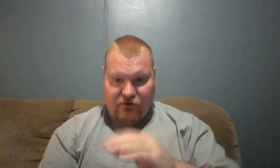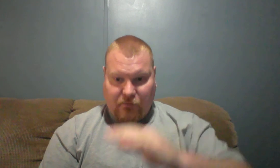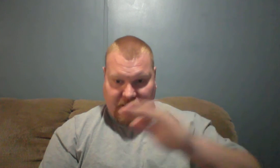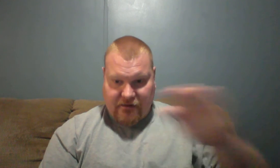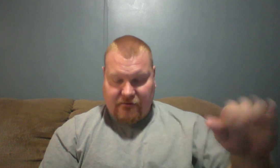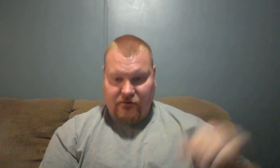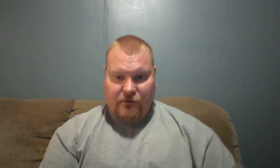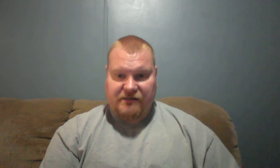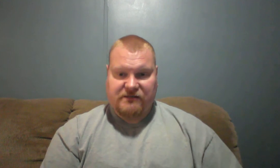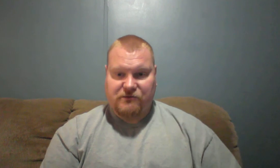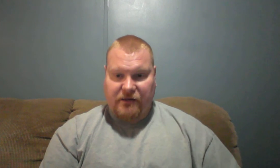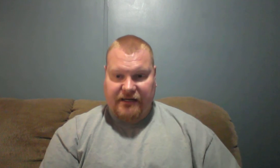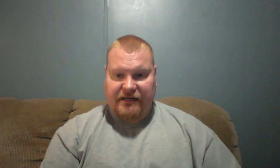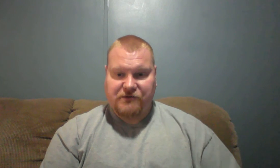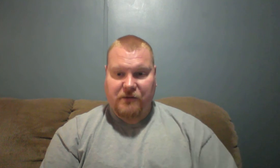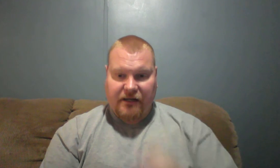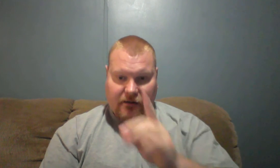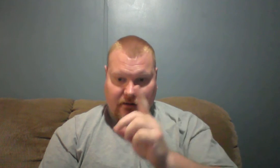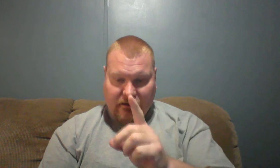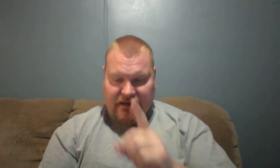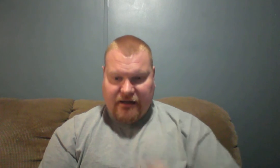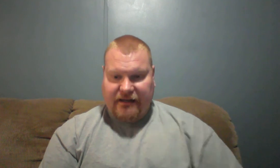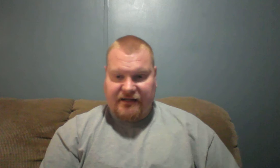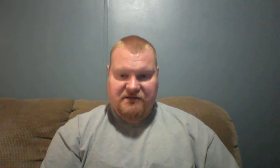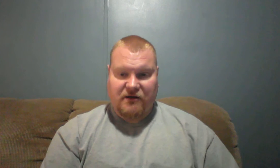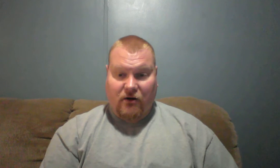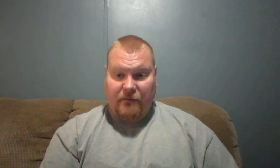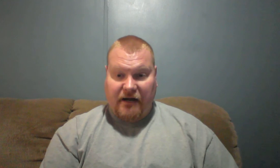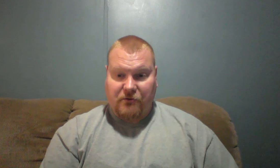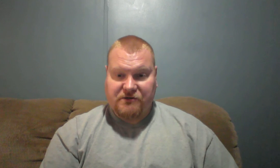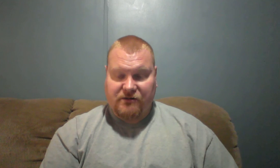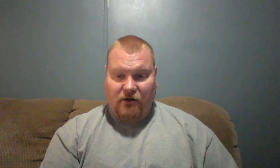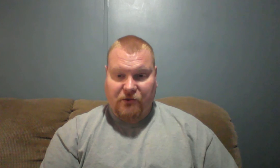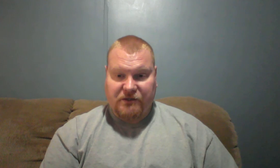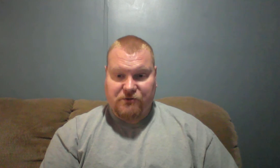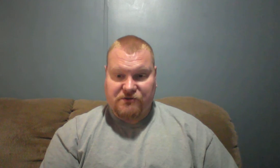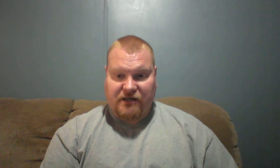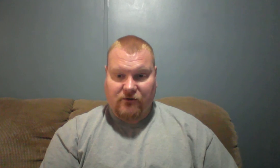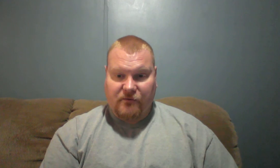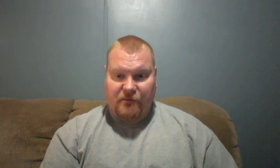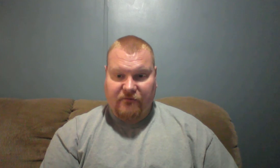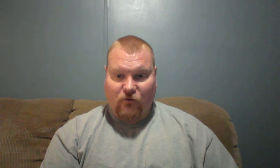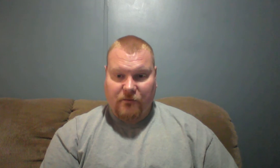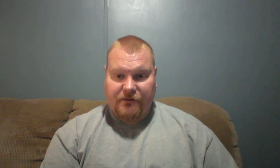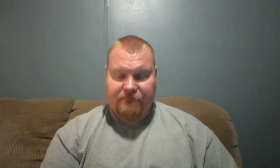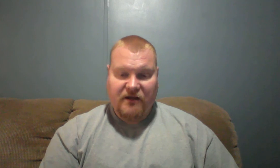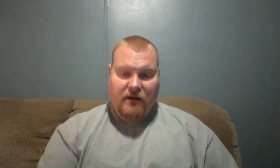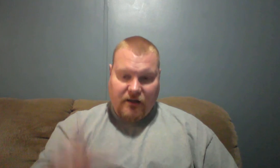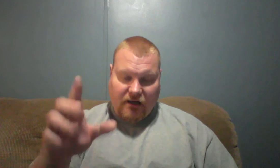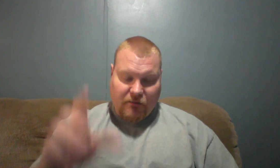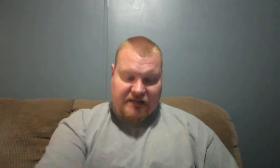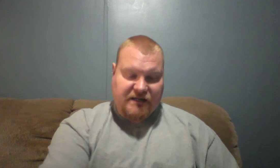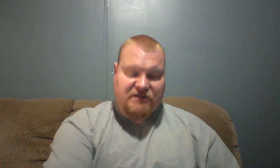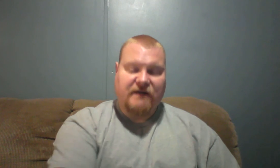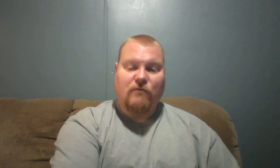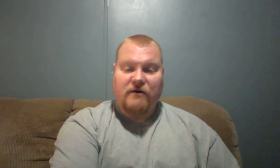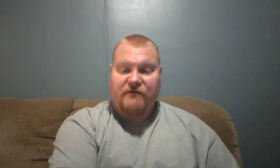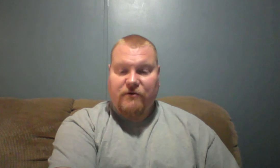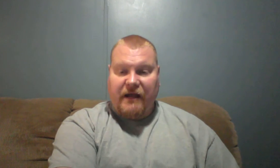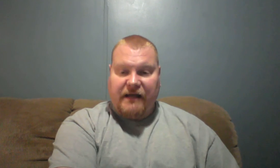pray through the rest of this week and next week against the dark powers and dark rituals that are going to be performed God bless each and every one of you and